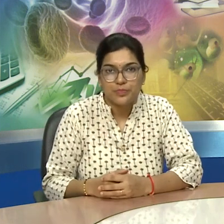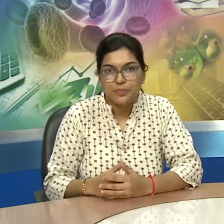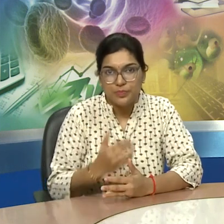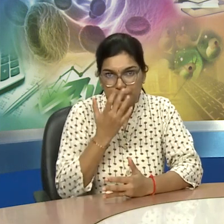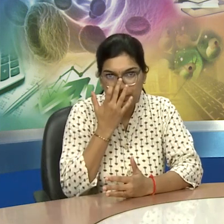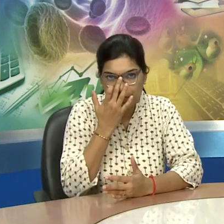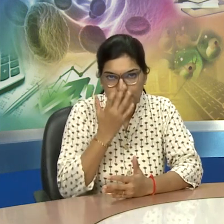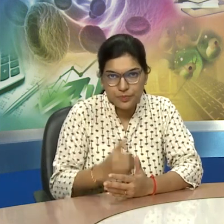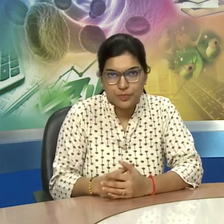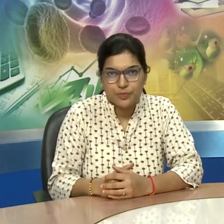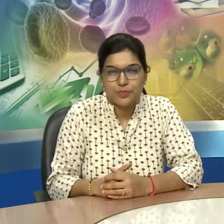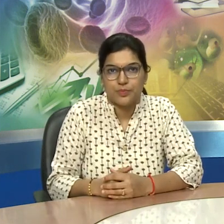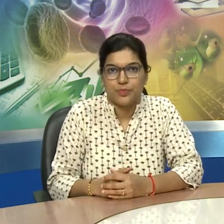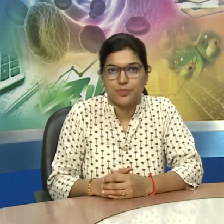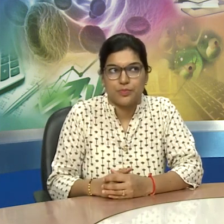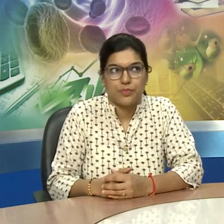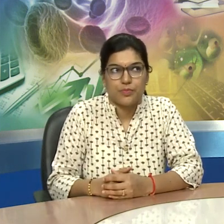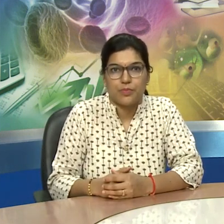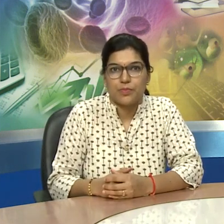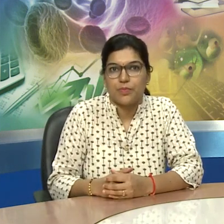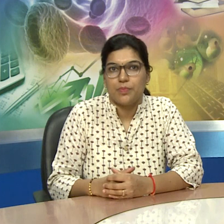found all these reports